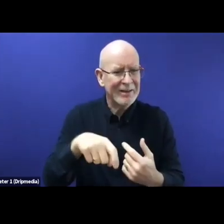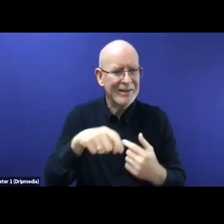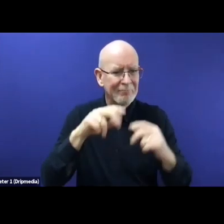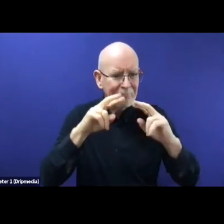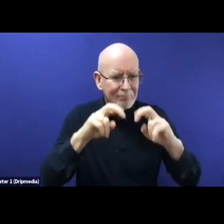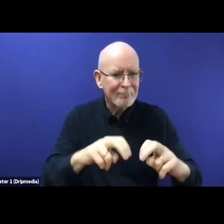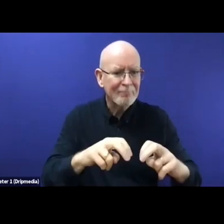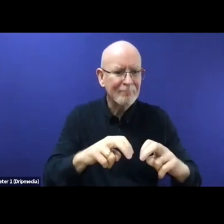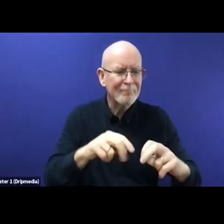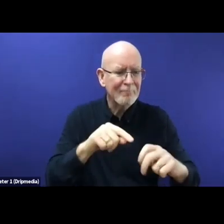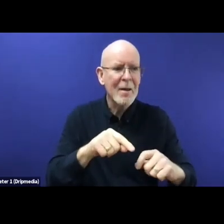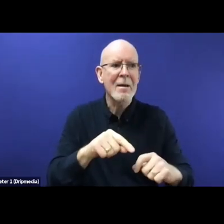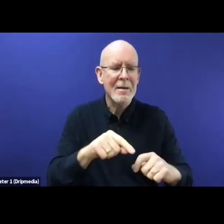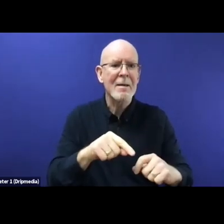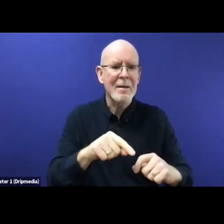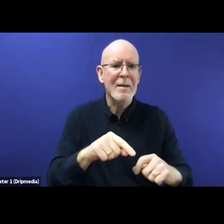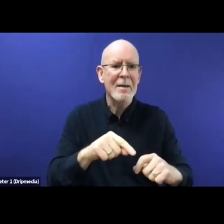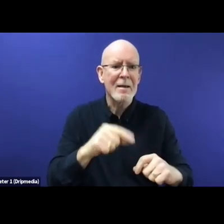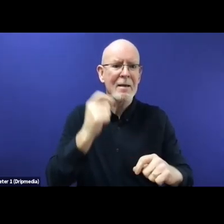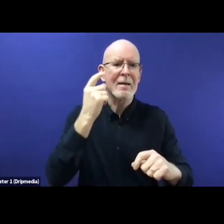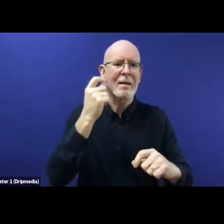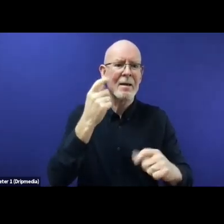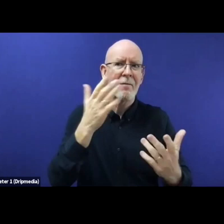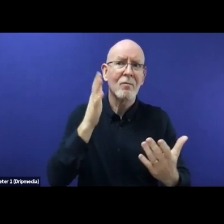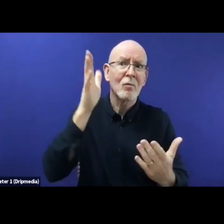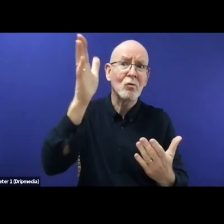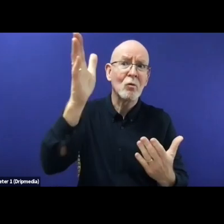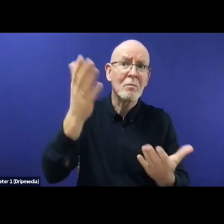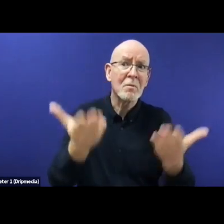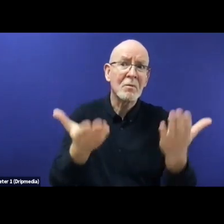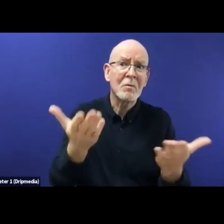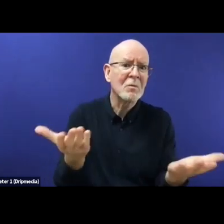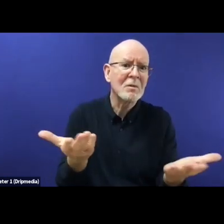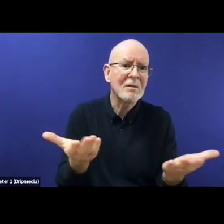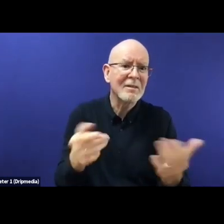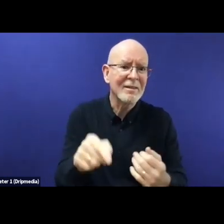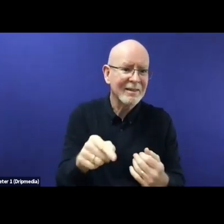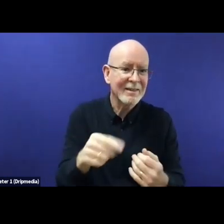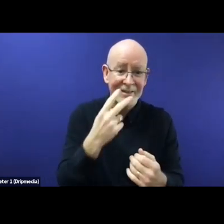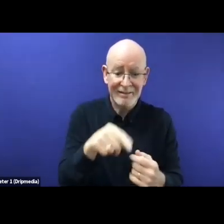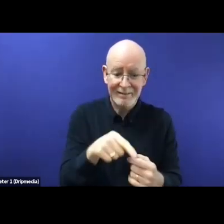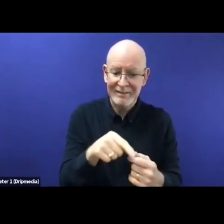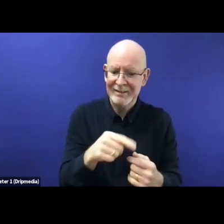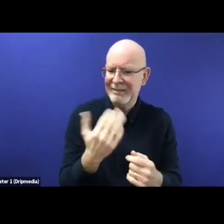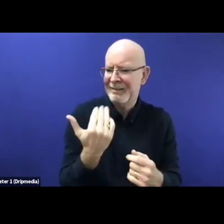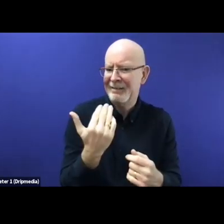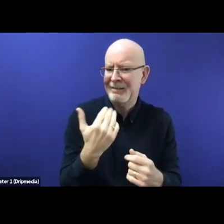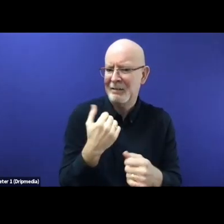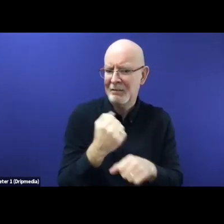recent work on what might happen with travel in the post-COVID era. And all of us are envisioning a future where we'll be